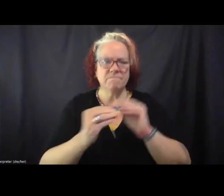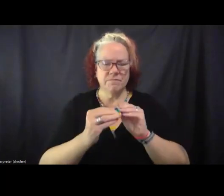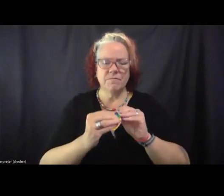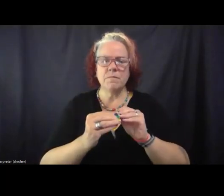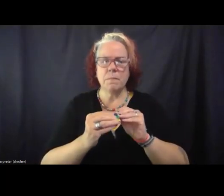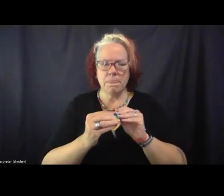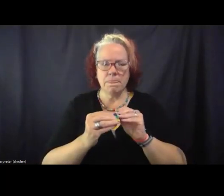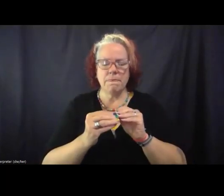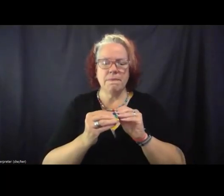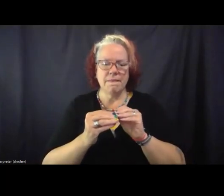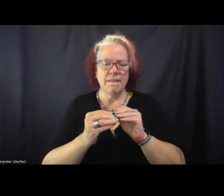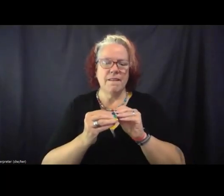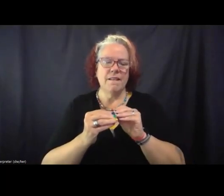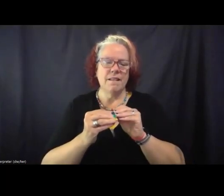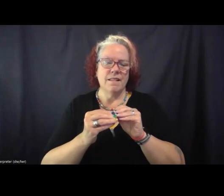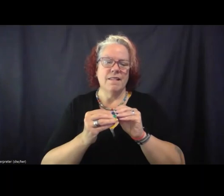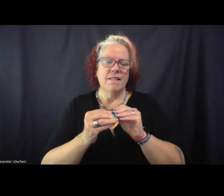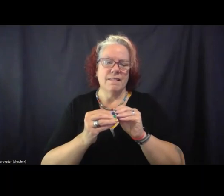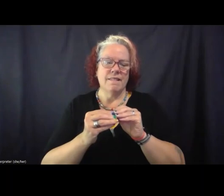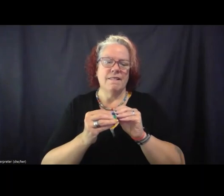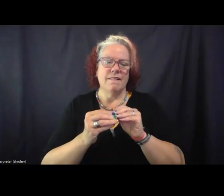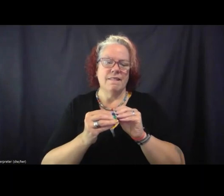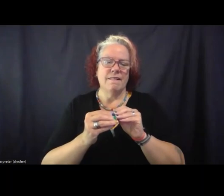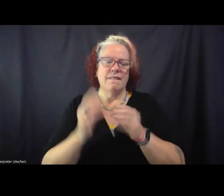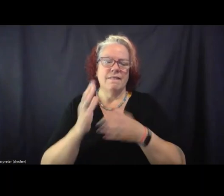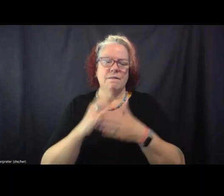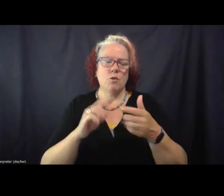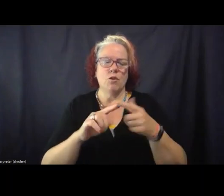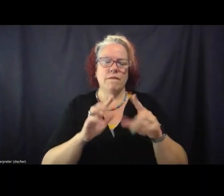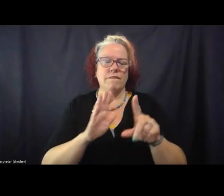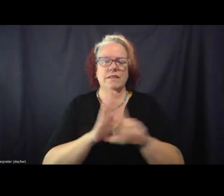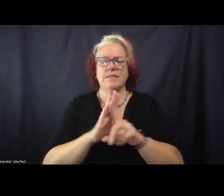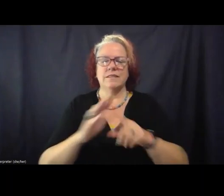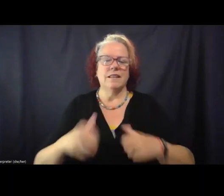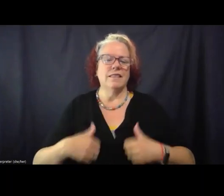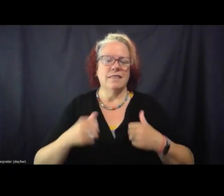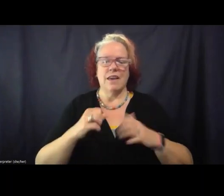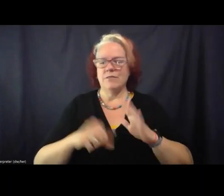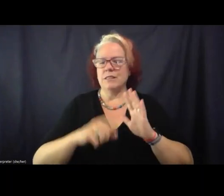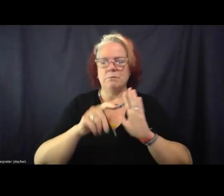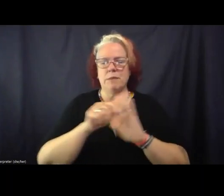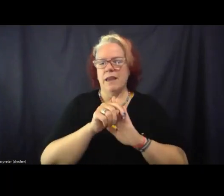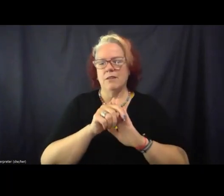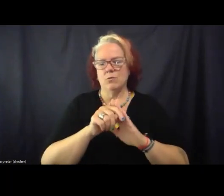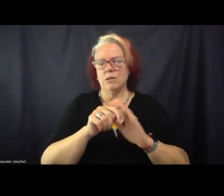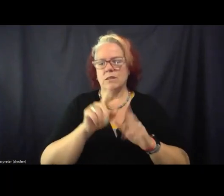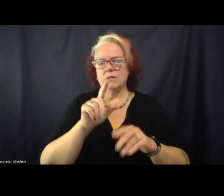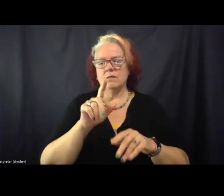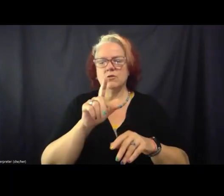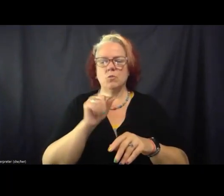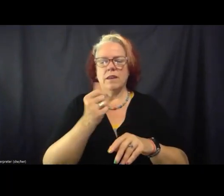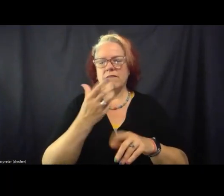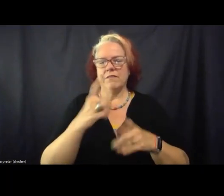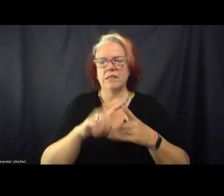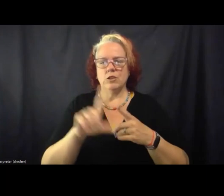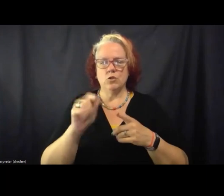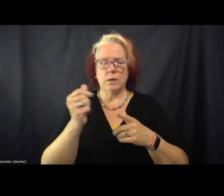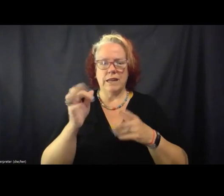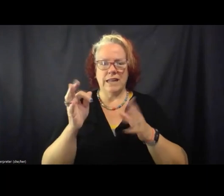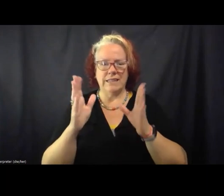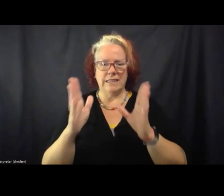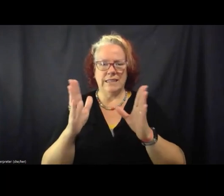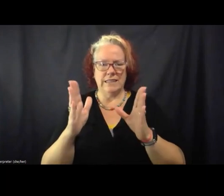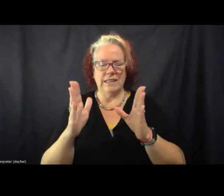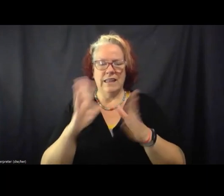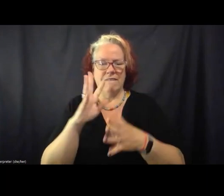part of its lifespan was between 2015 and 2019. United States Congress